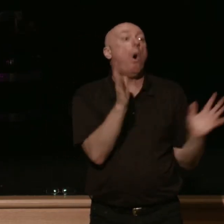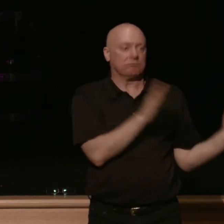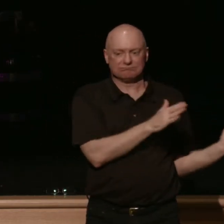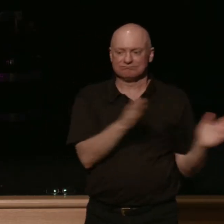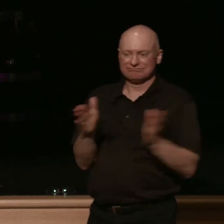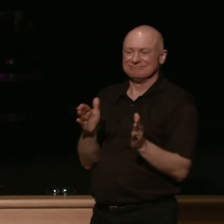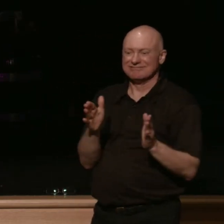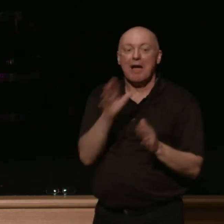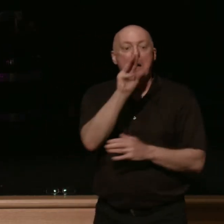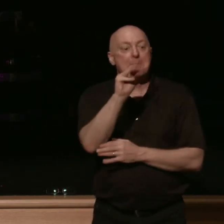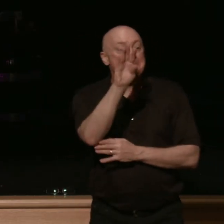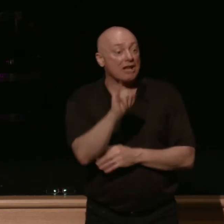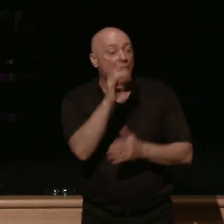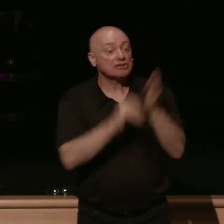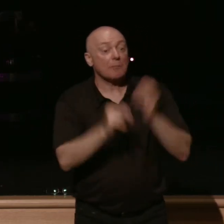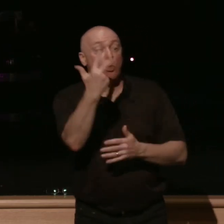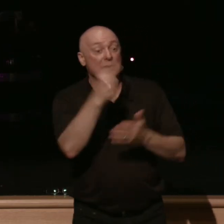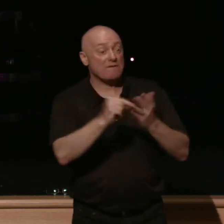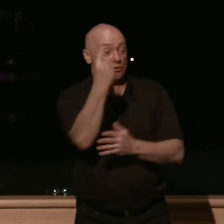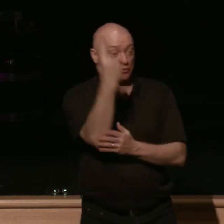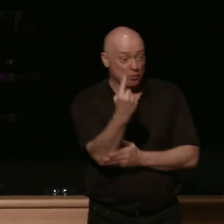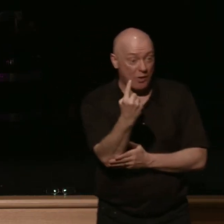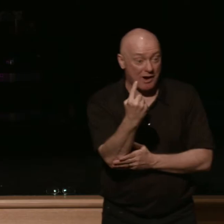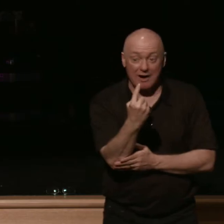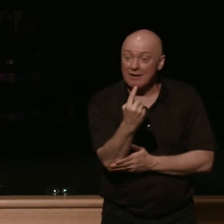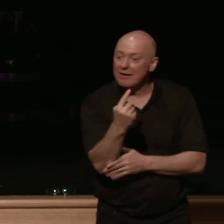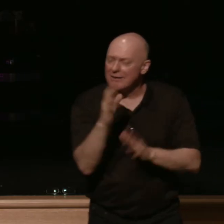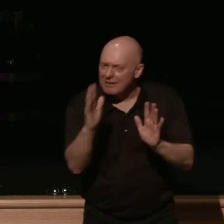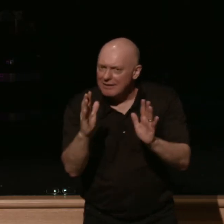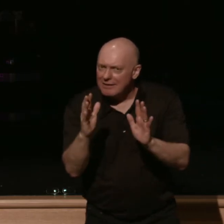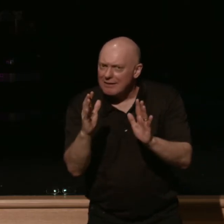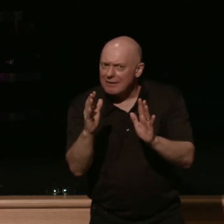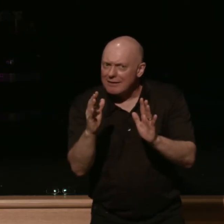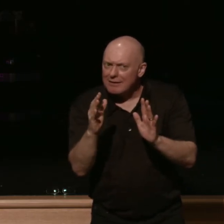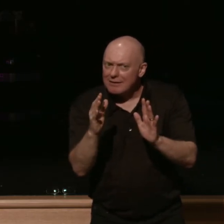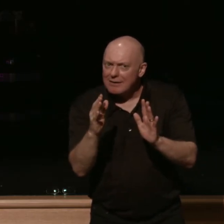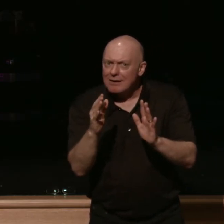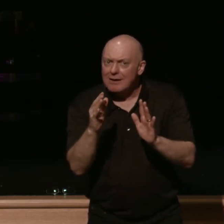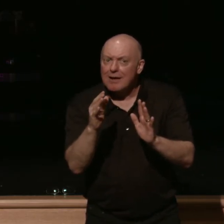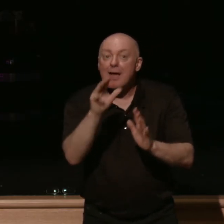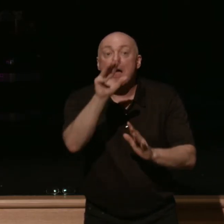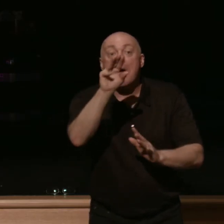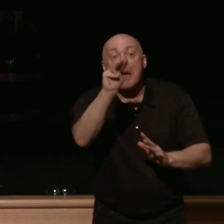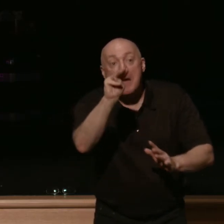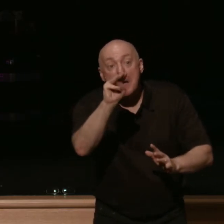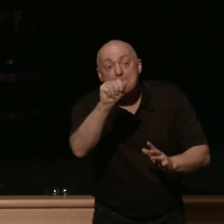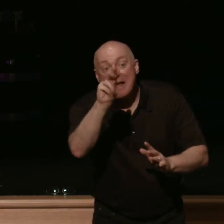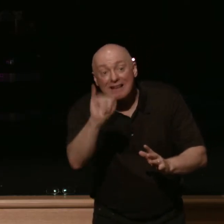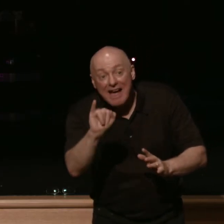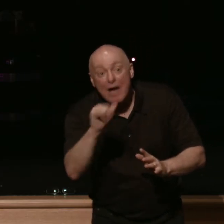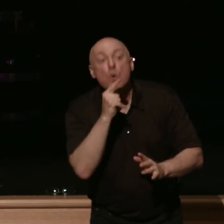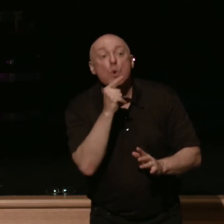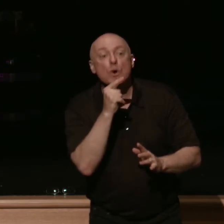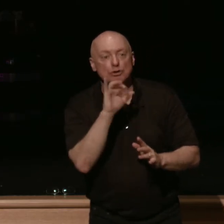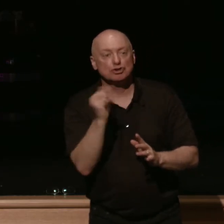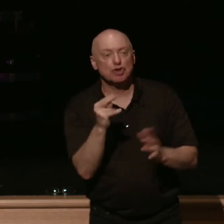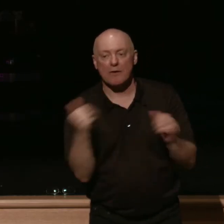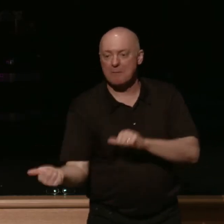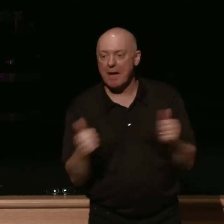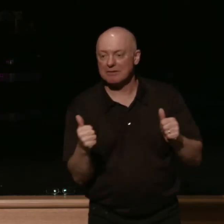this malachi chapter 3 verse 1 he lives in the text and he says you know what malachi that's john the baptist case solved